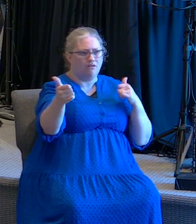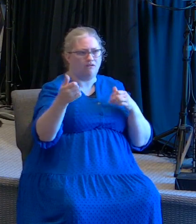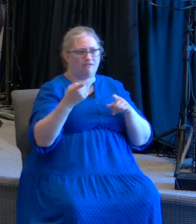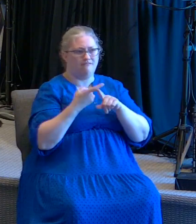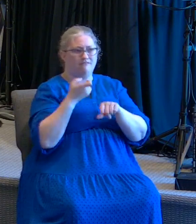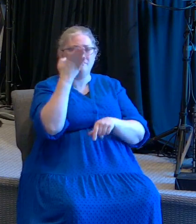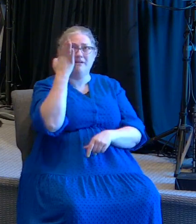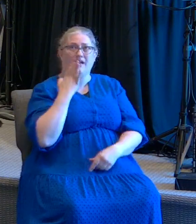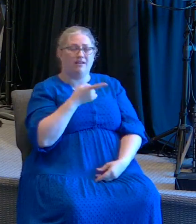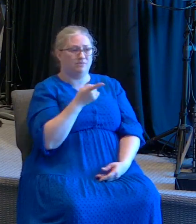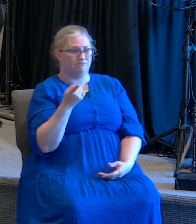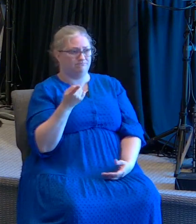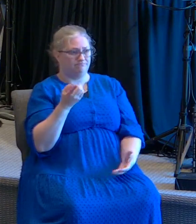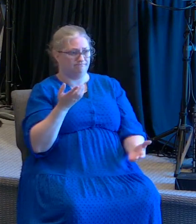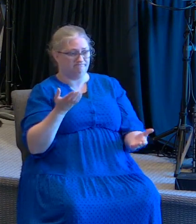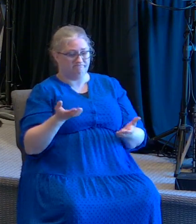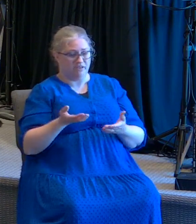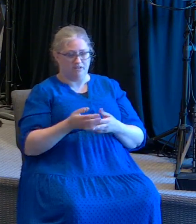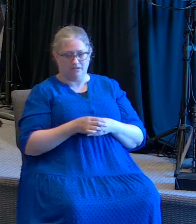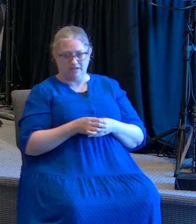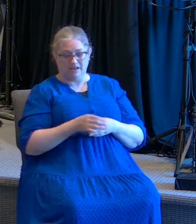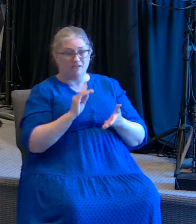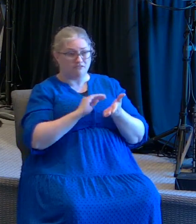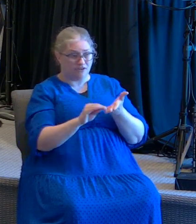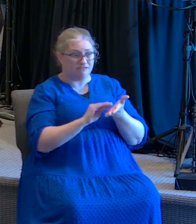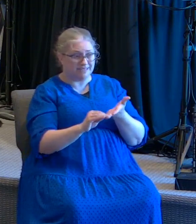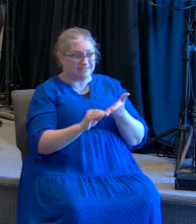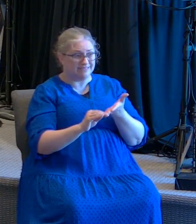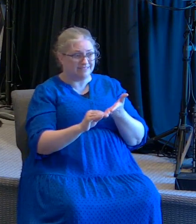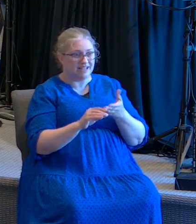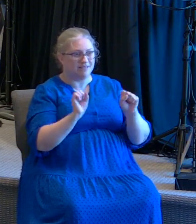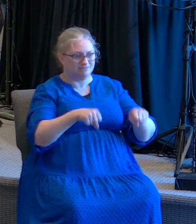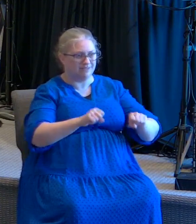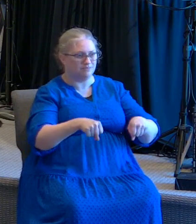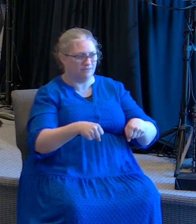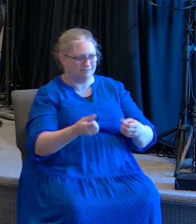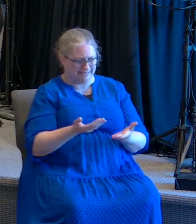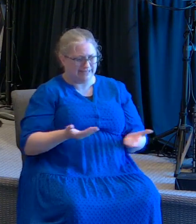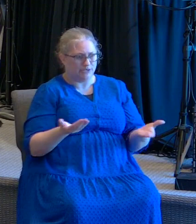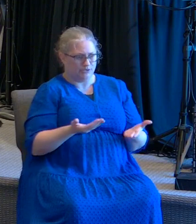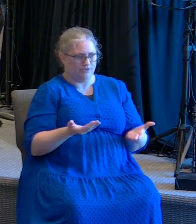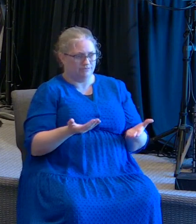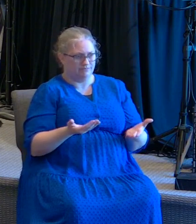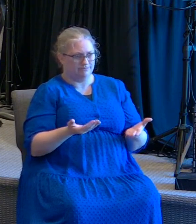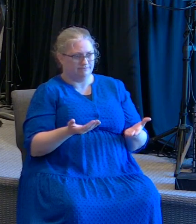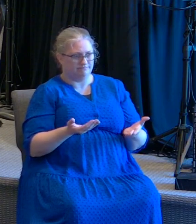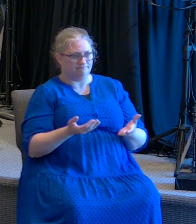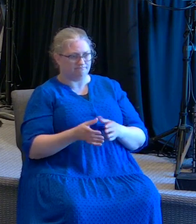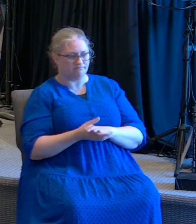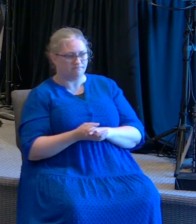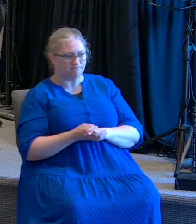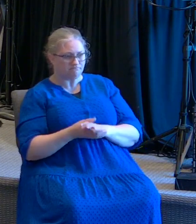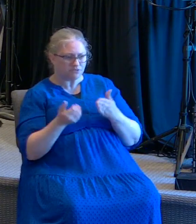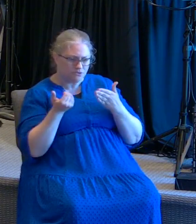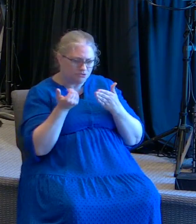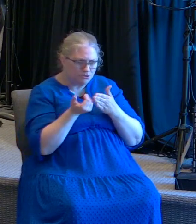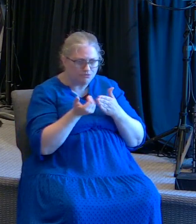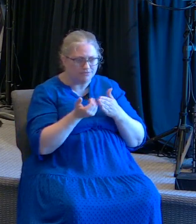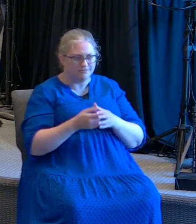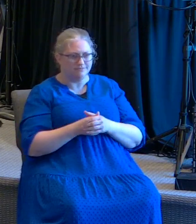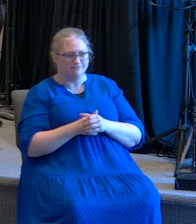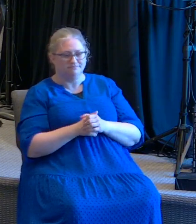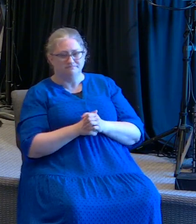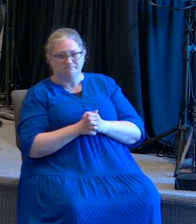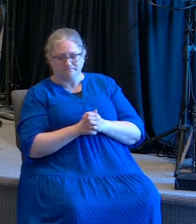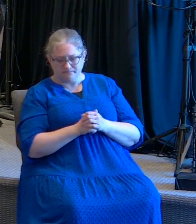lejos estemos de Dios. Forgiveness is within touch right now. El perdón siempre está a la punta de